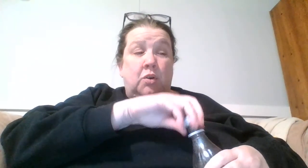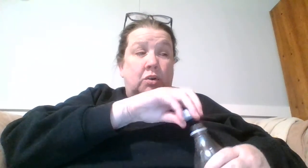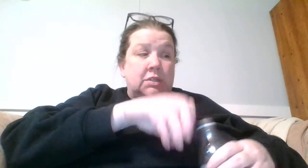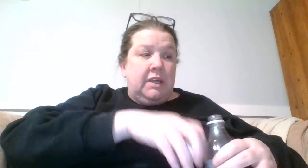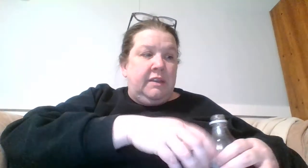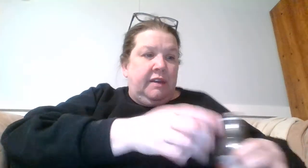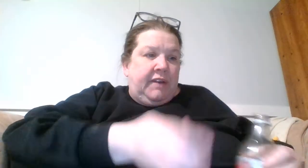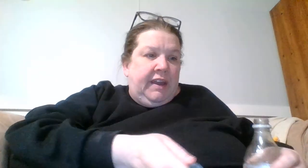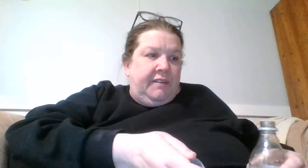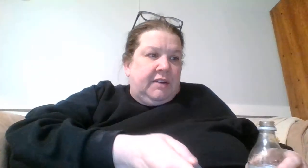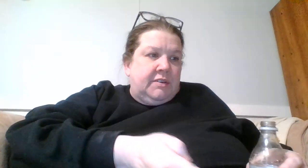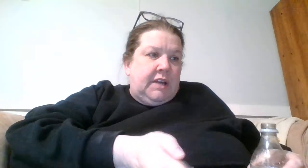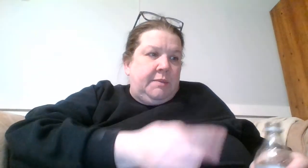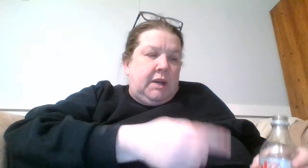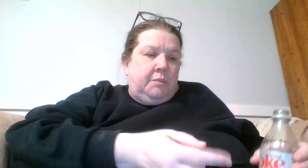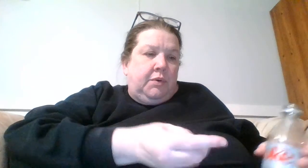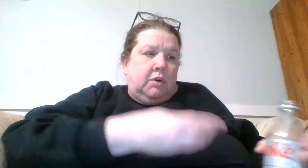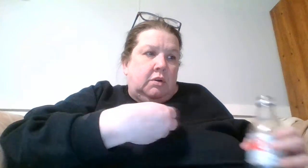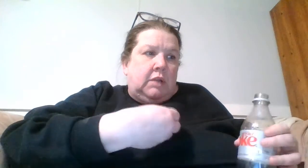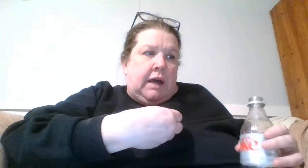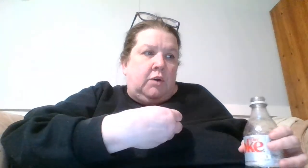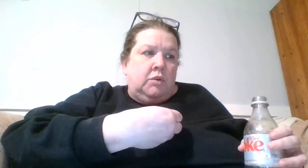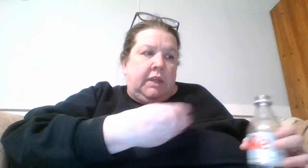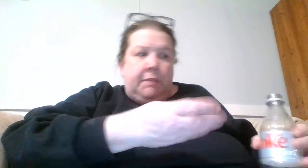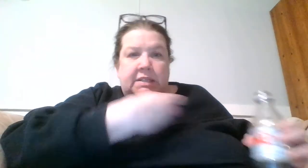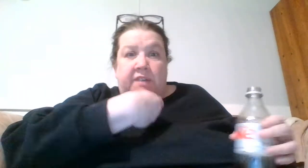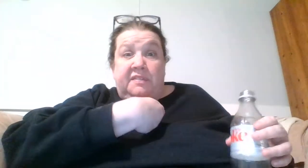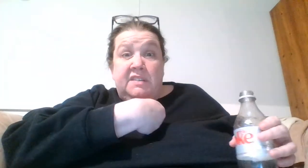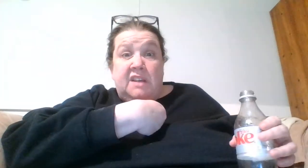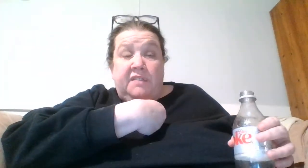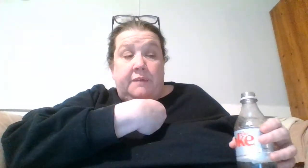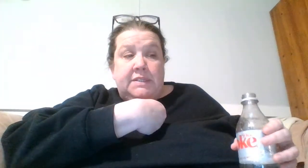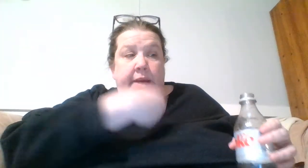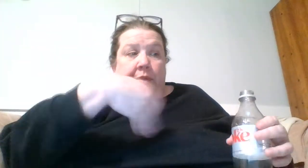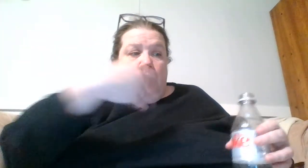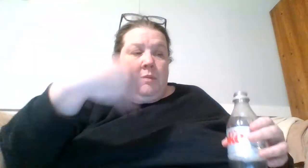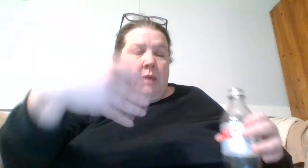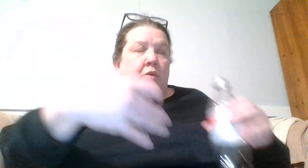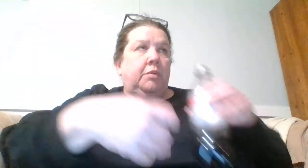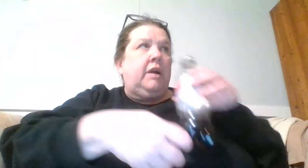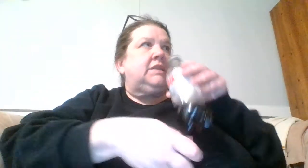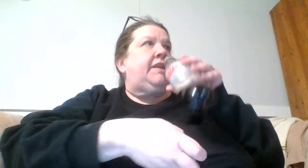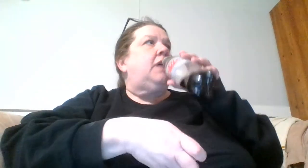goals and then if I have extra time then I'll pull out like myself self-love sampler and make more progress on that